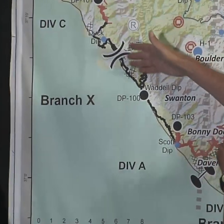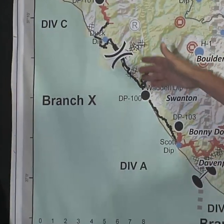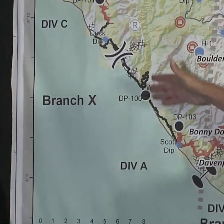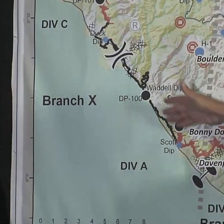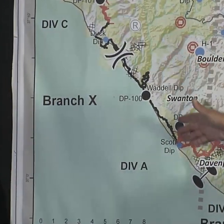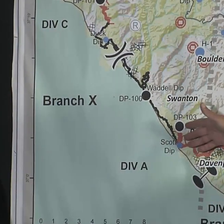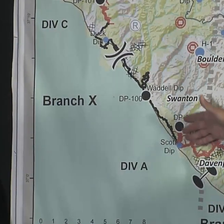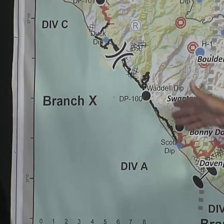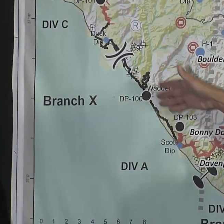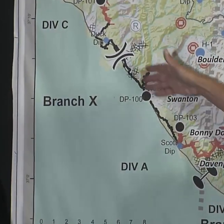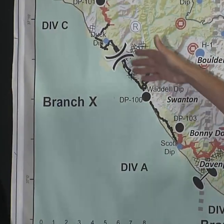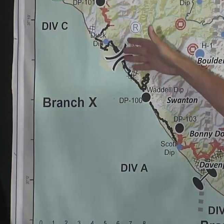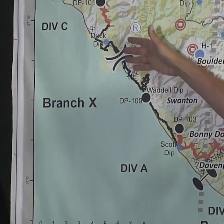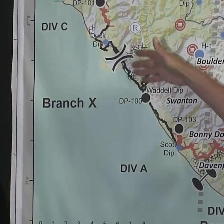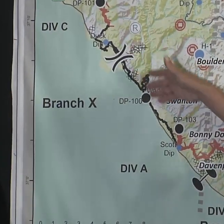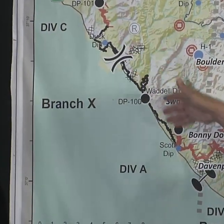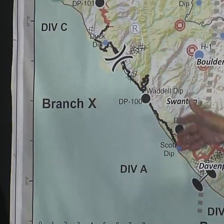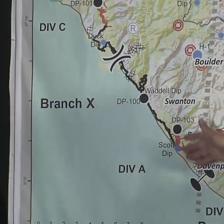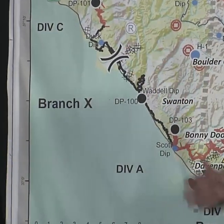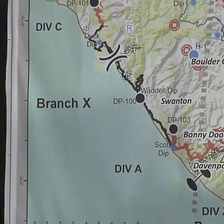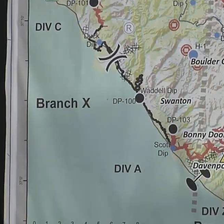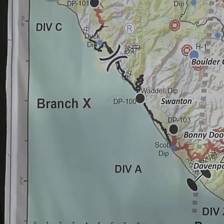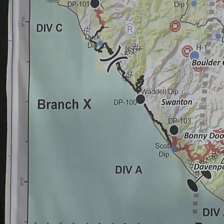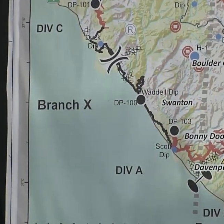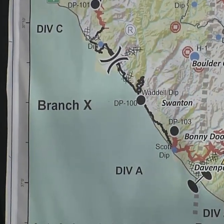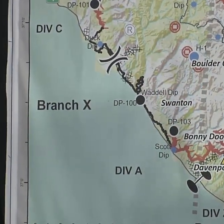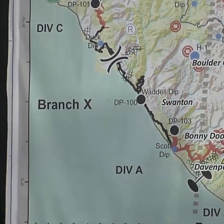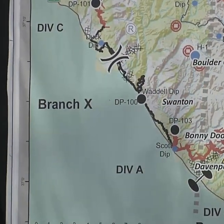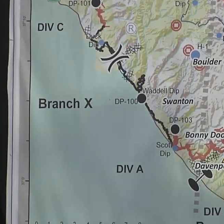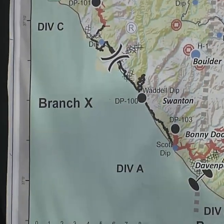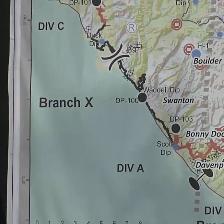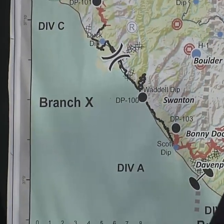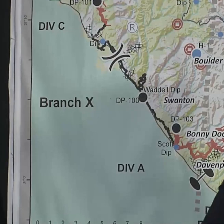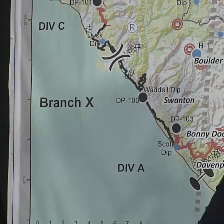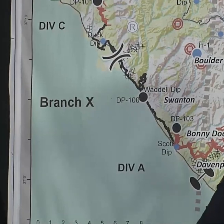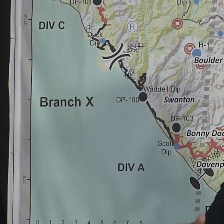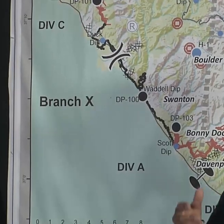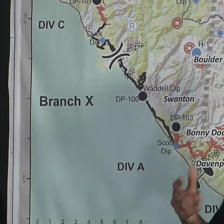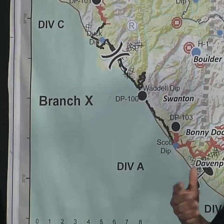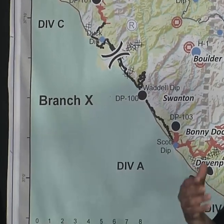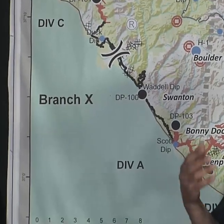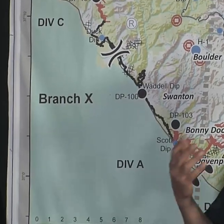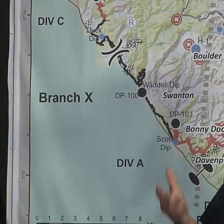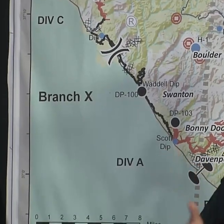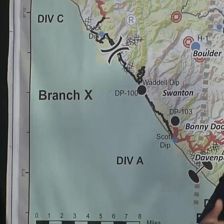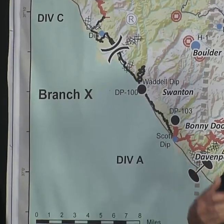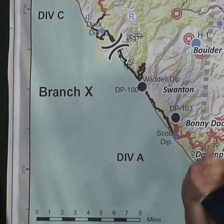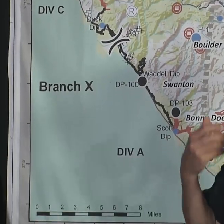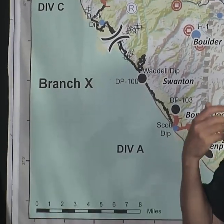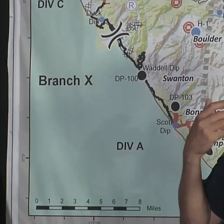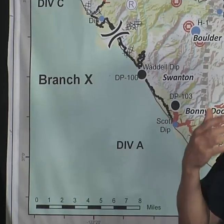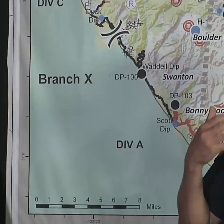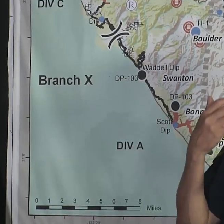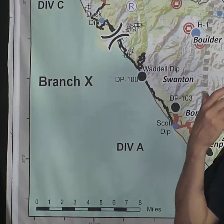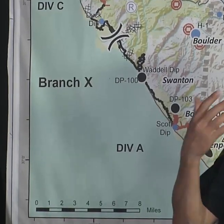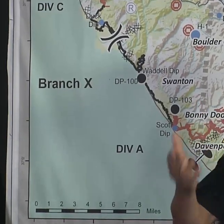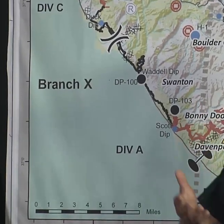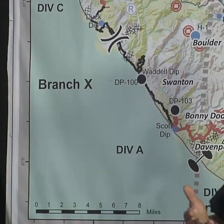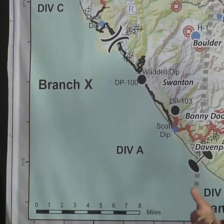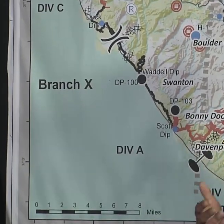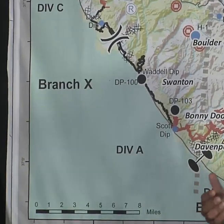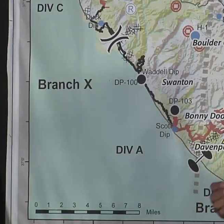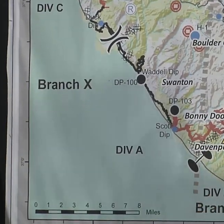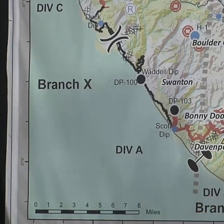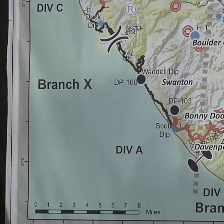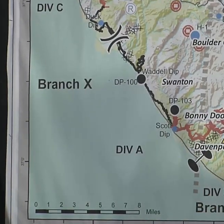move down towards the coast, as you see the black lining on the map, again, that's an area that's been extinguished. We're going in putting control